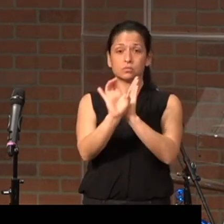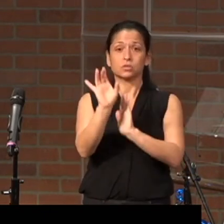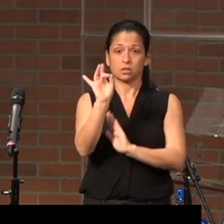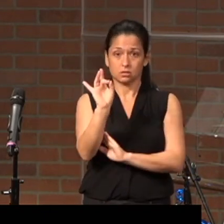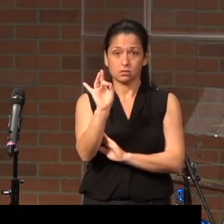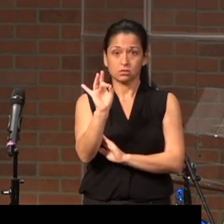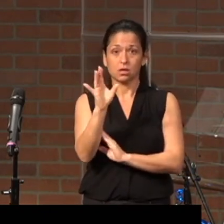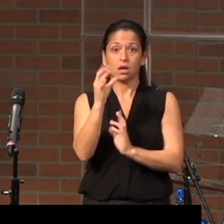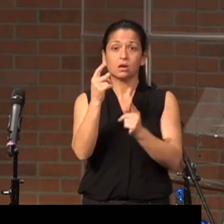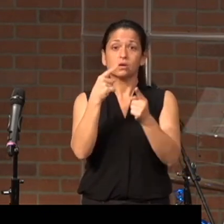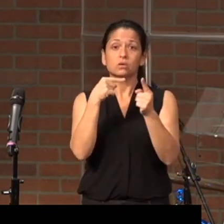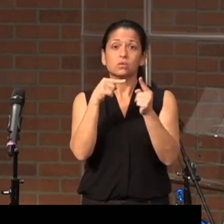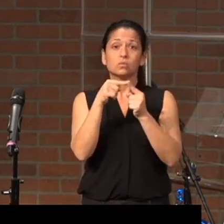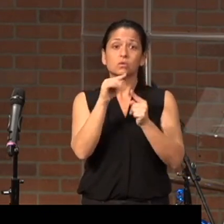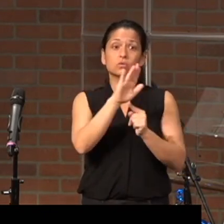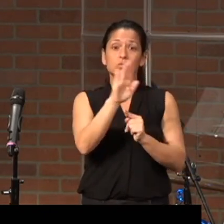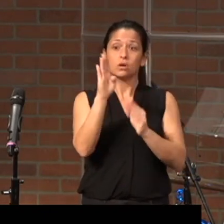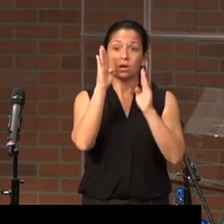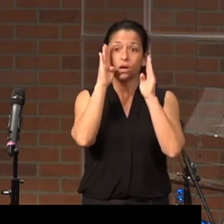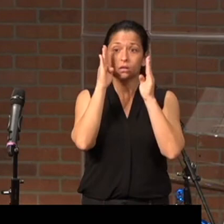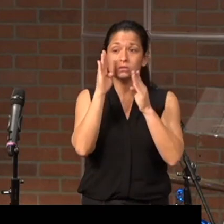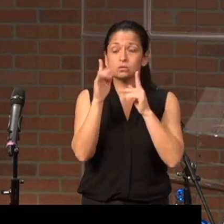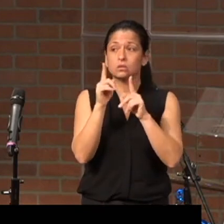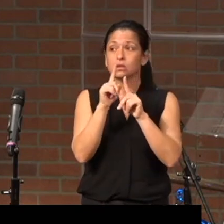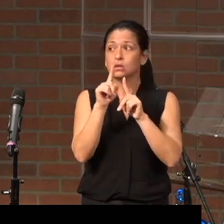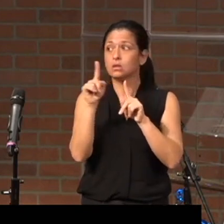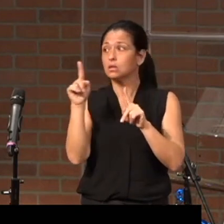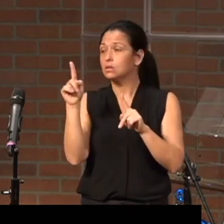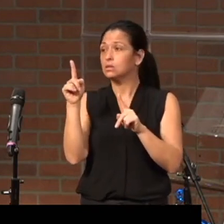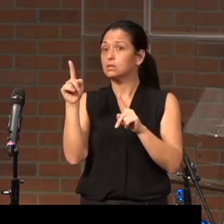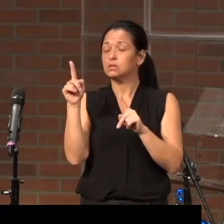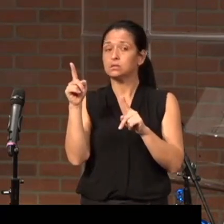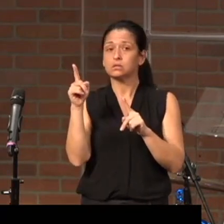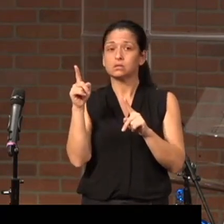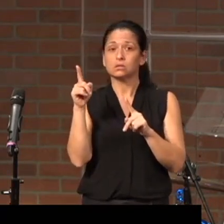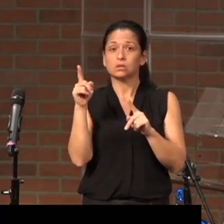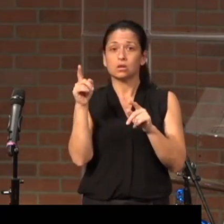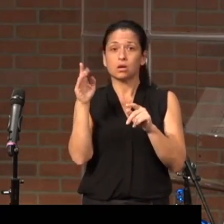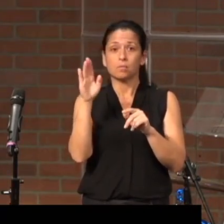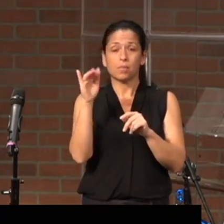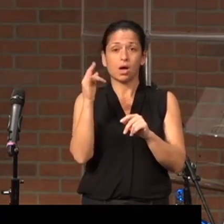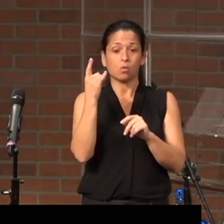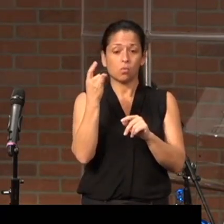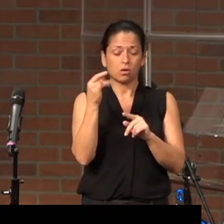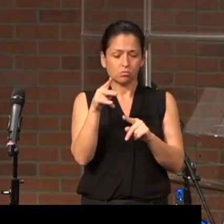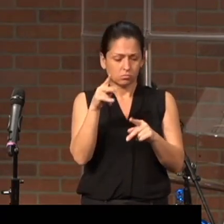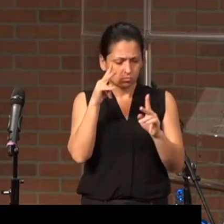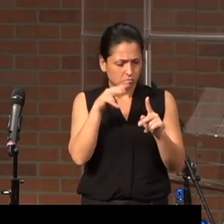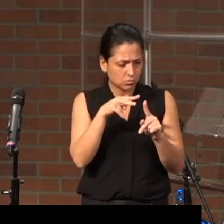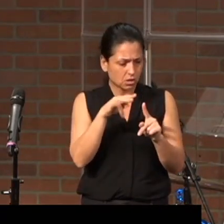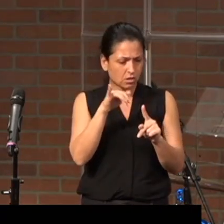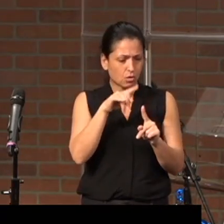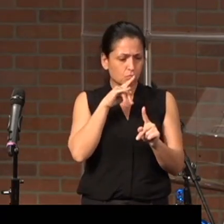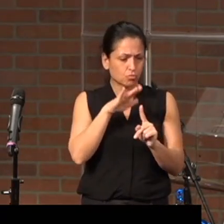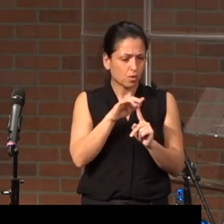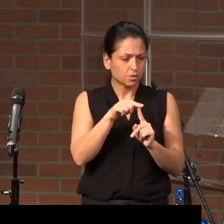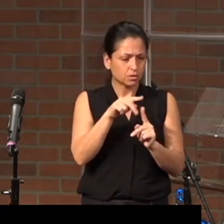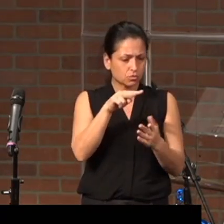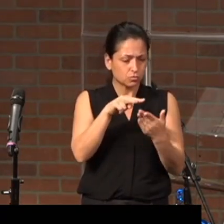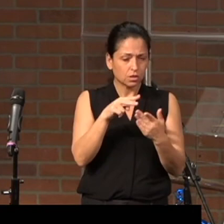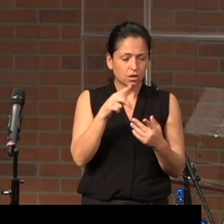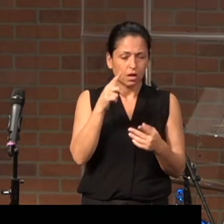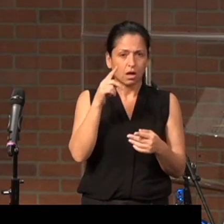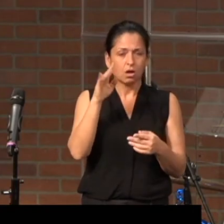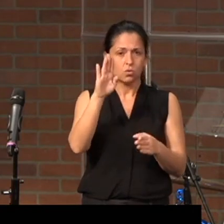And when your attention is caught by one of those or two of those promises that you read,